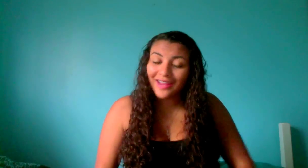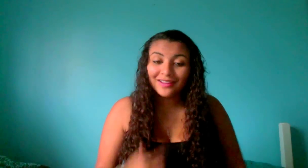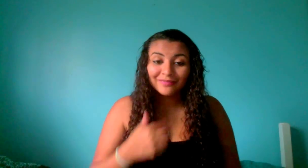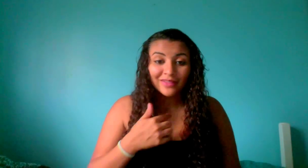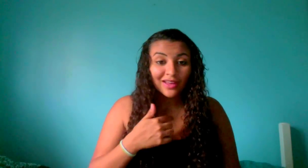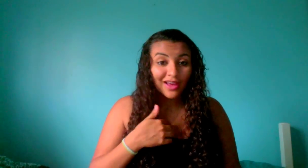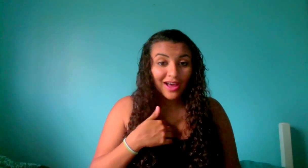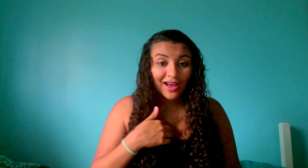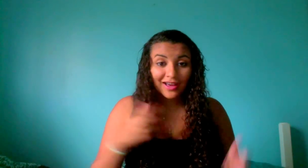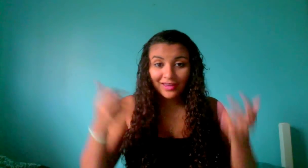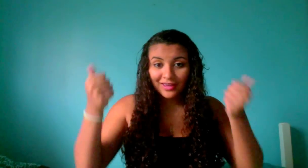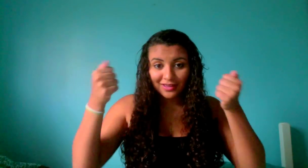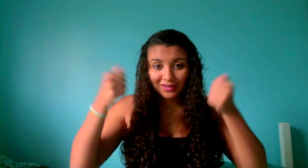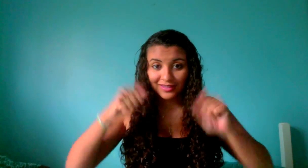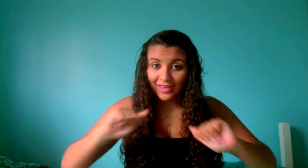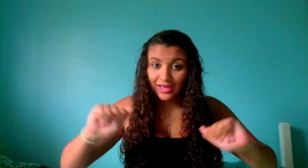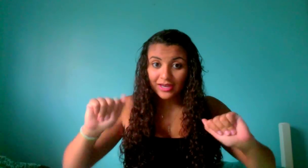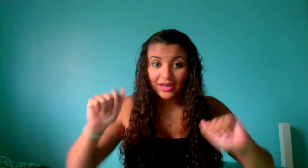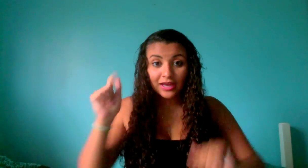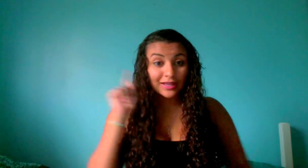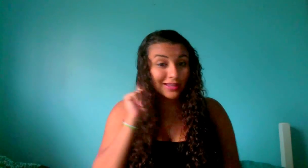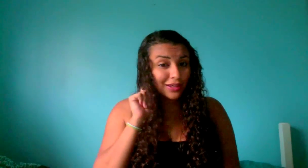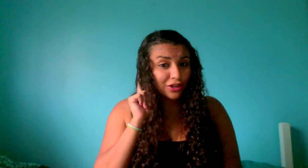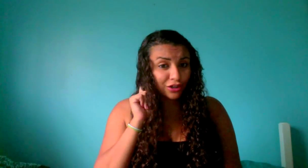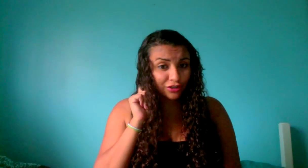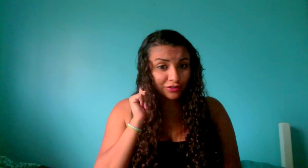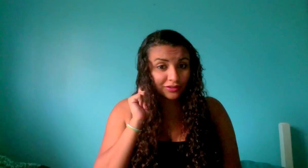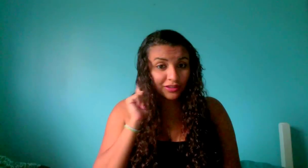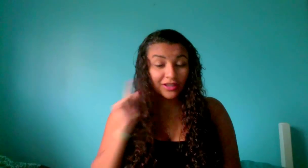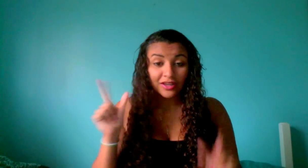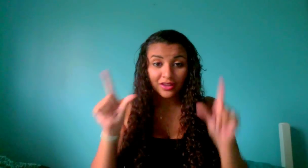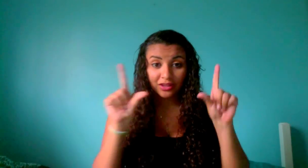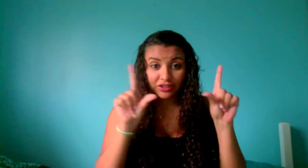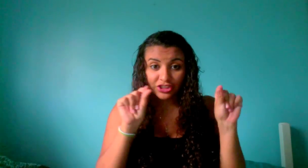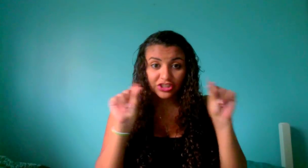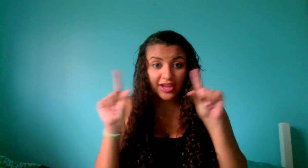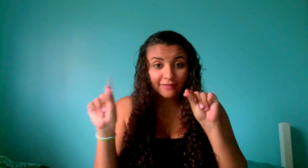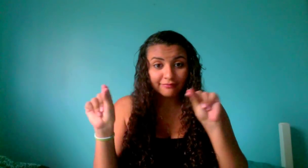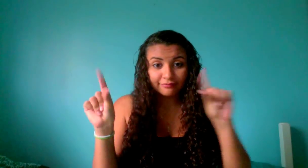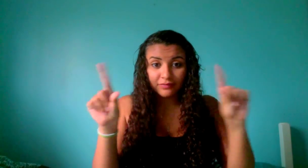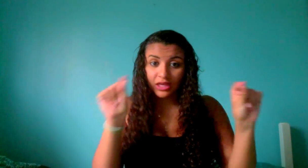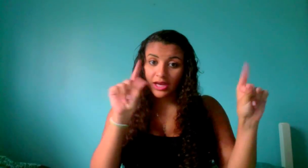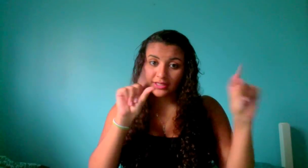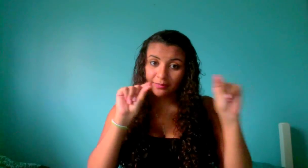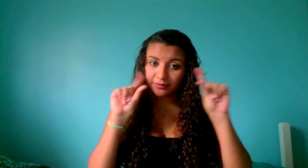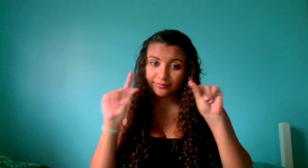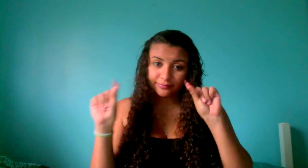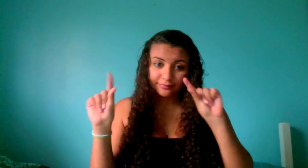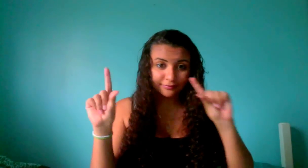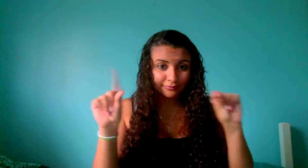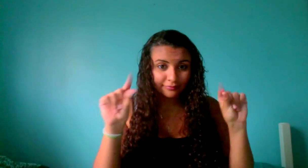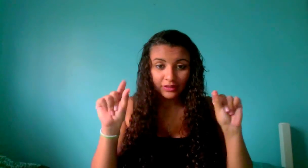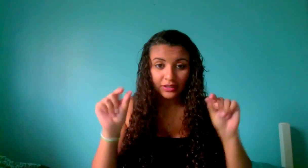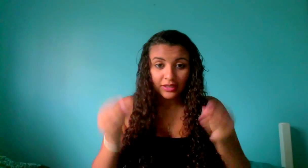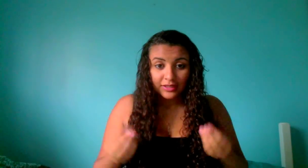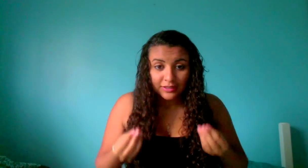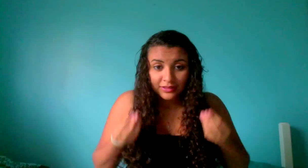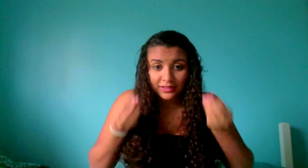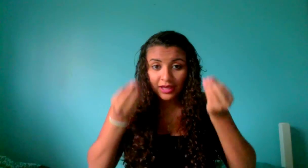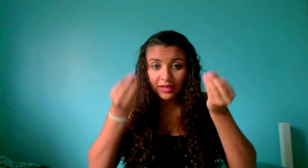i can hear the chit chat the gossip take